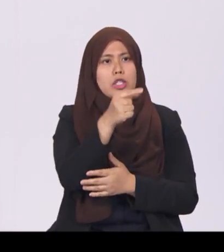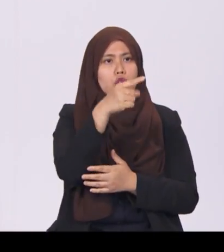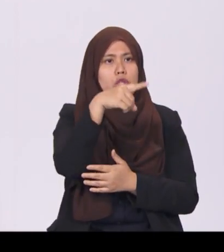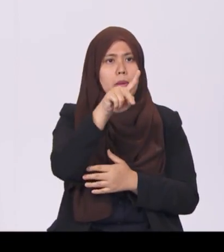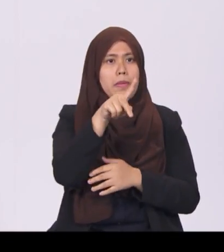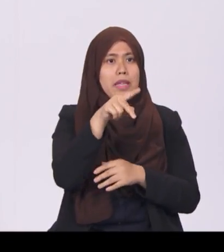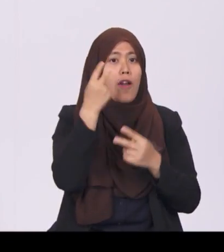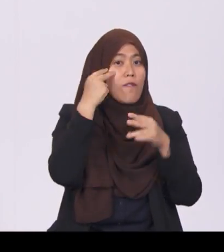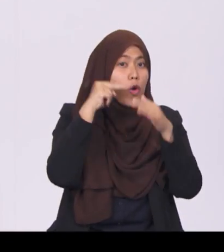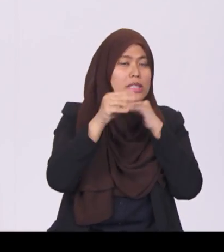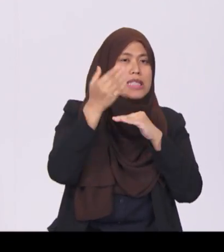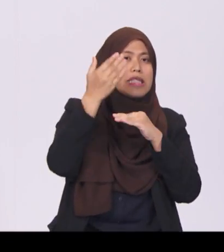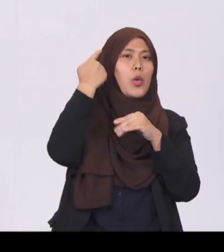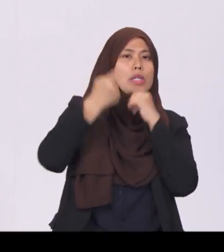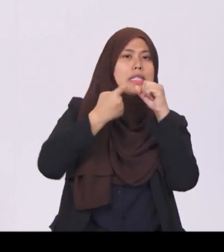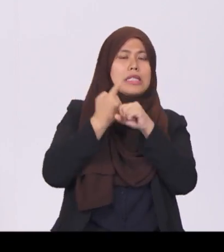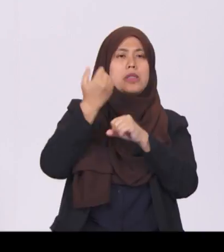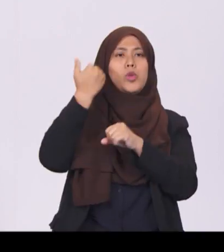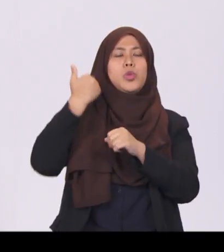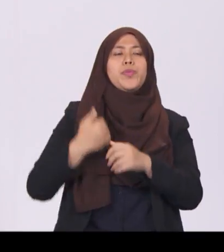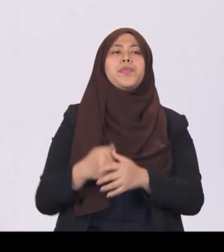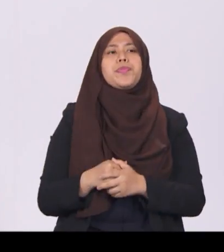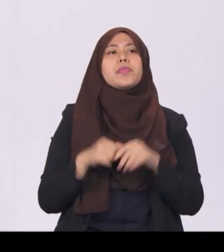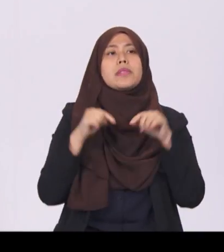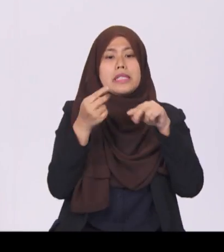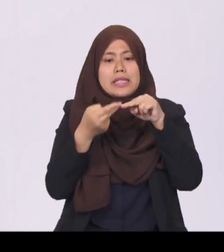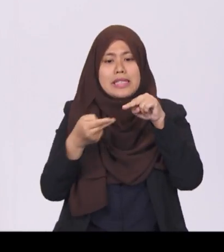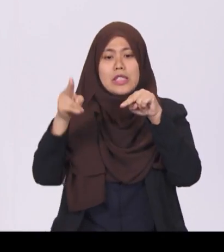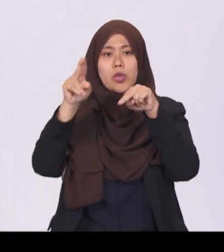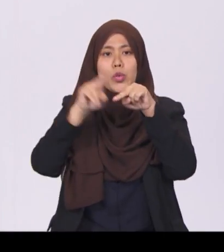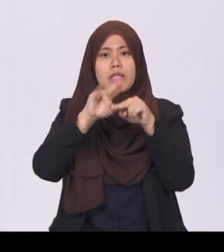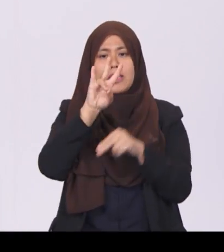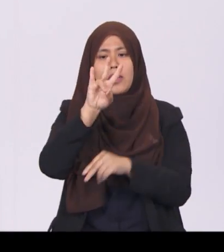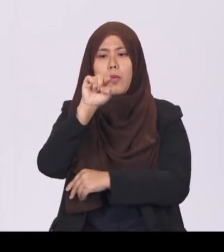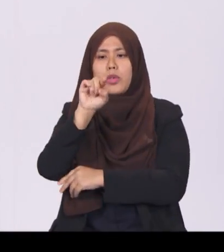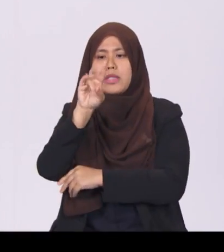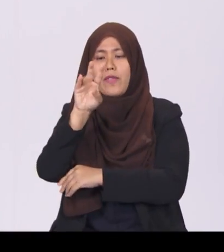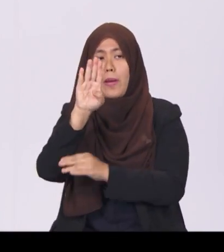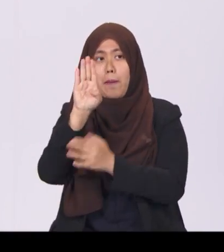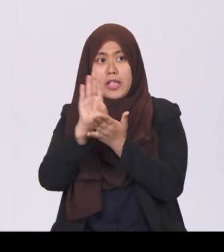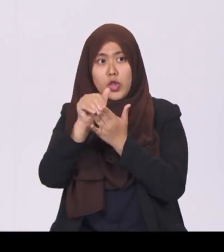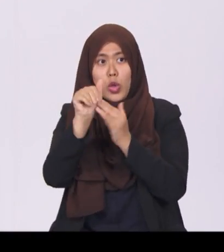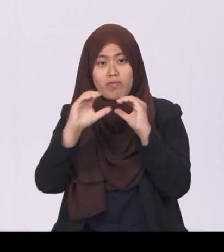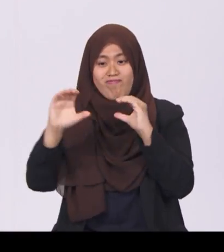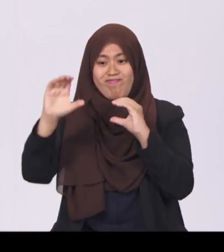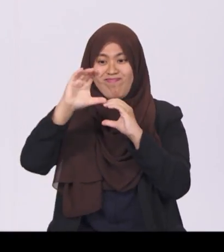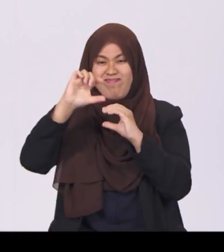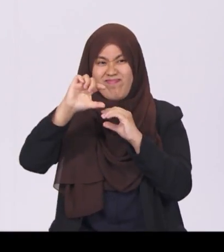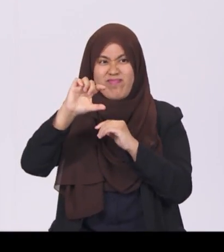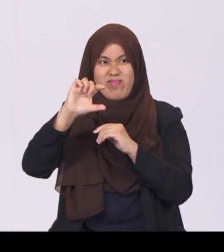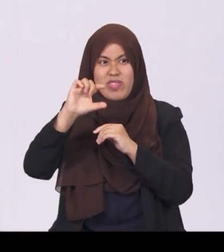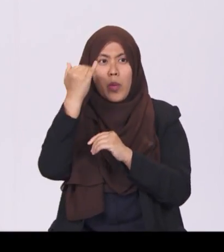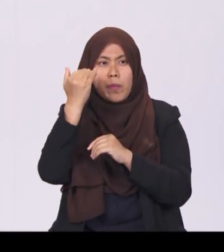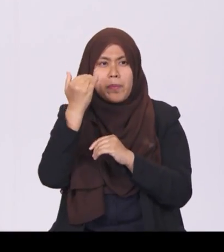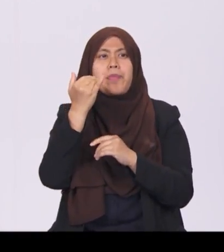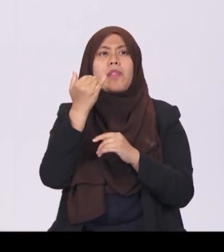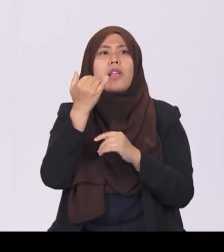ago. This increase of $7.7 billion is mainly due to exceptional statutory board